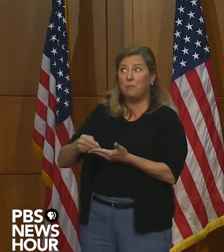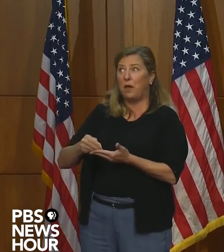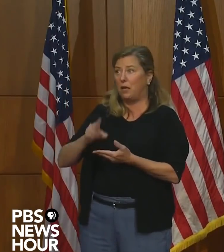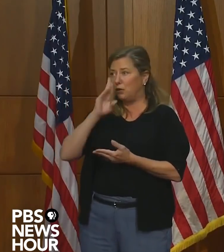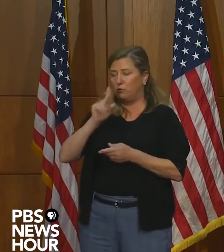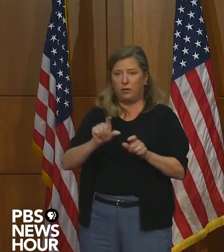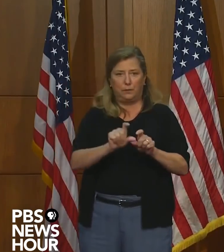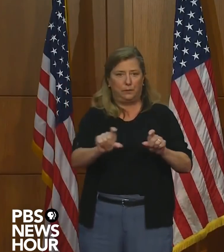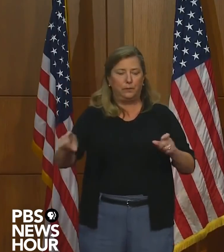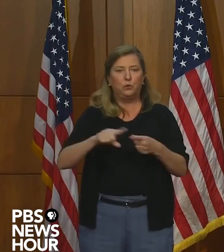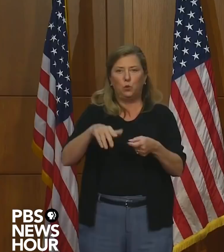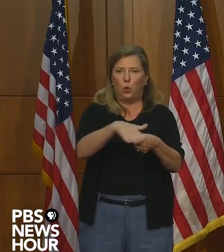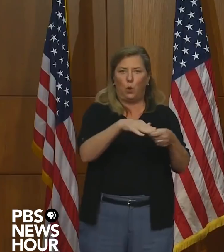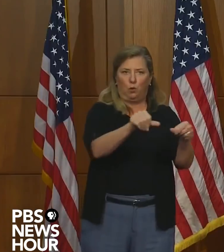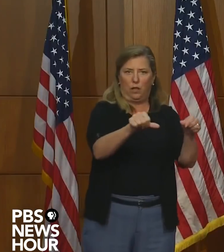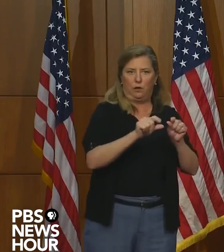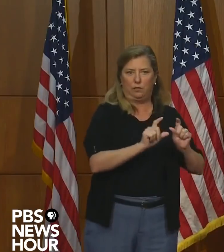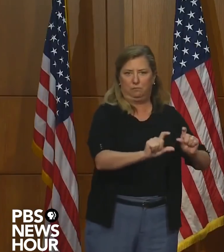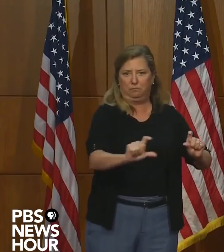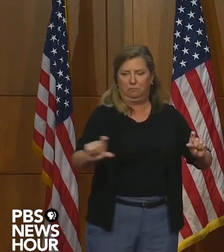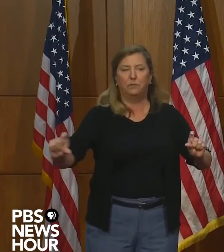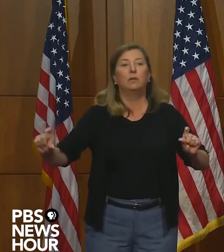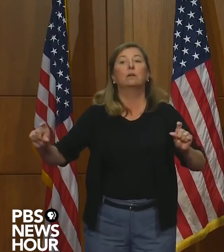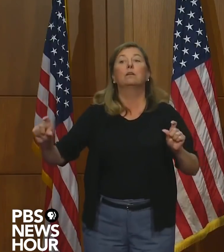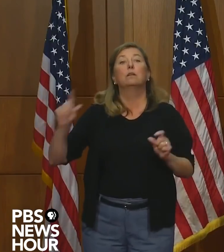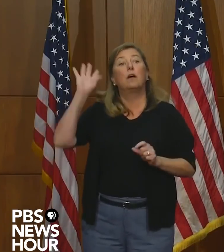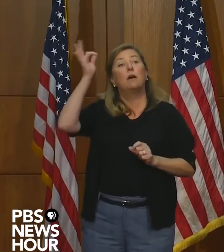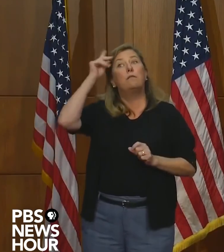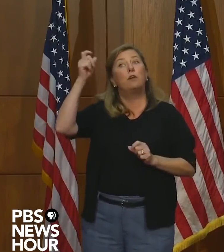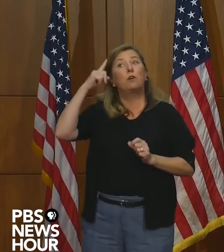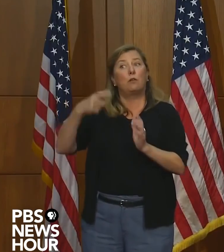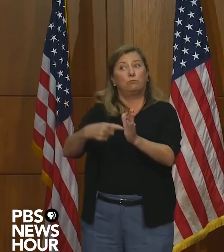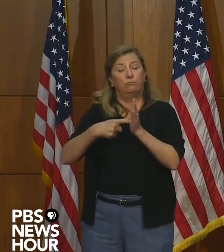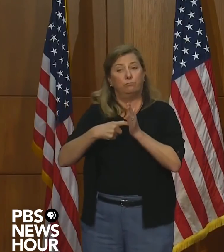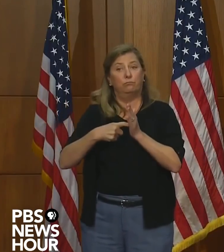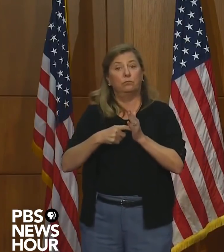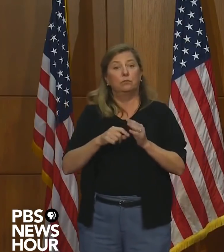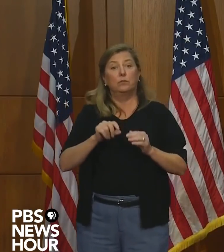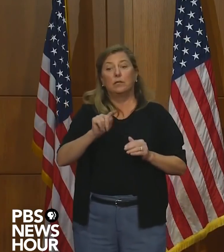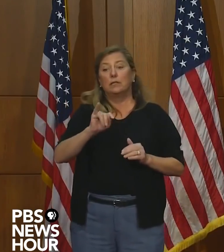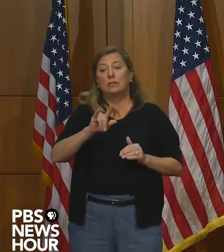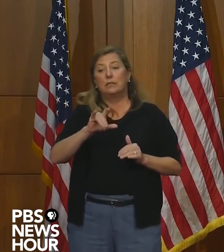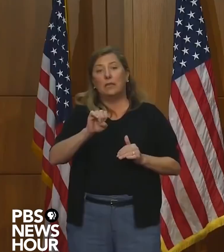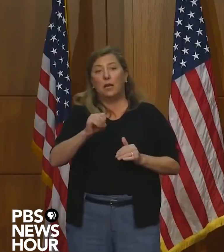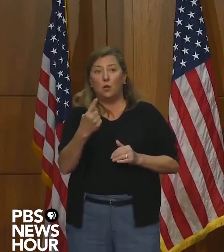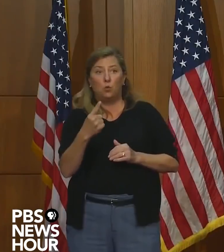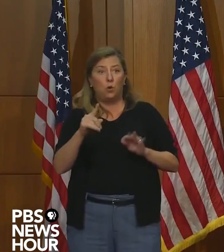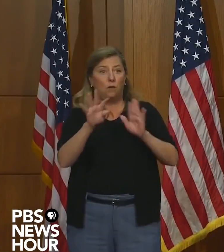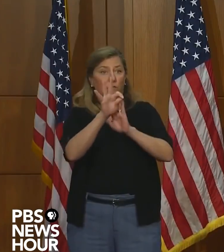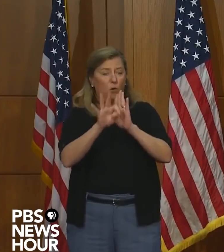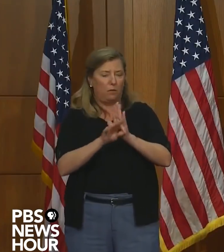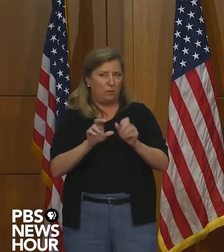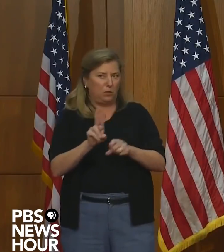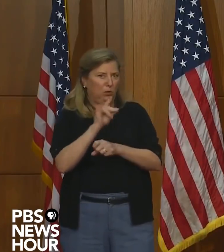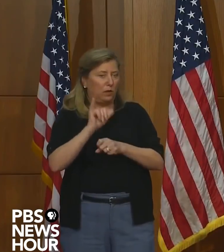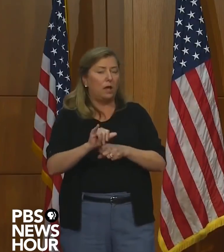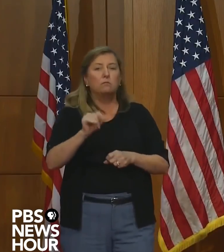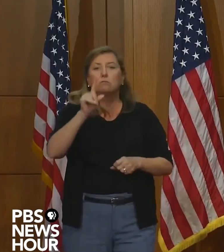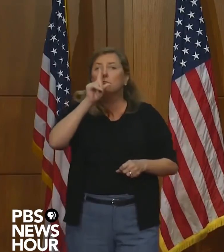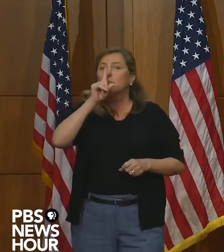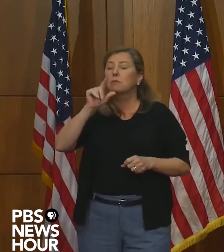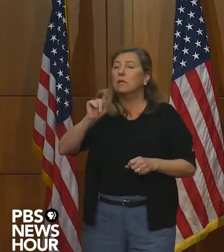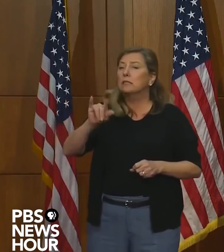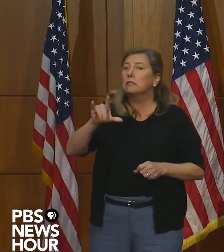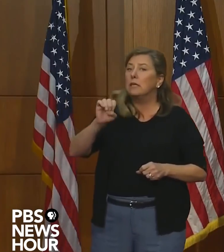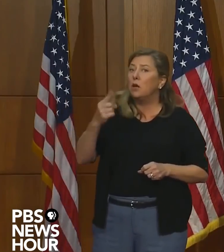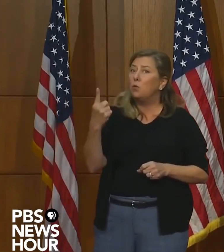directly to localities, uh, and the federal government mandated that we use the title one formula. It is not title one funding, so it has, it